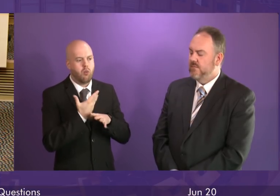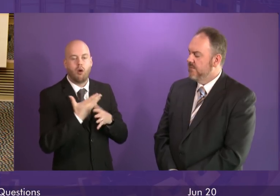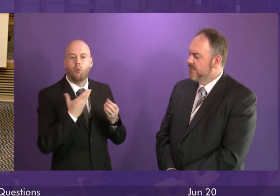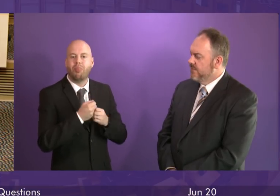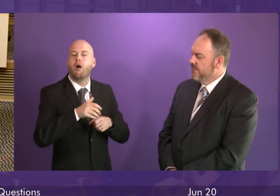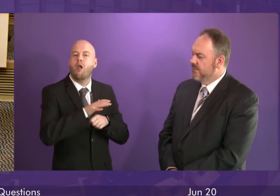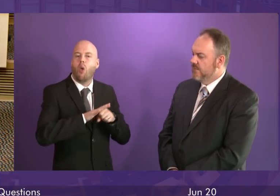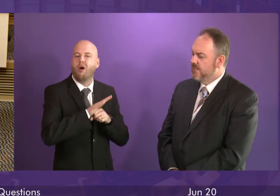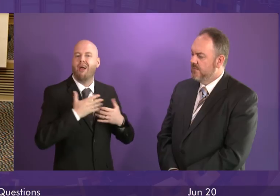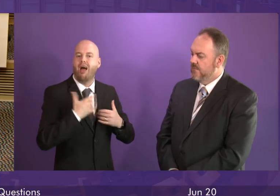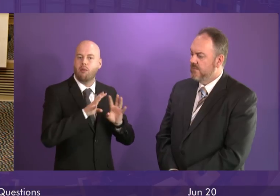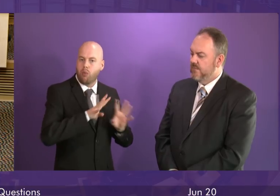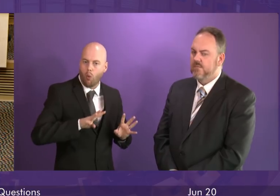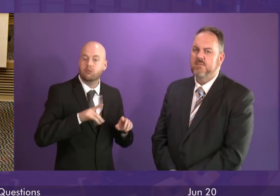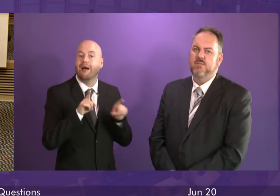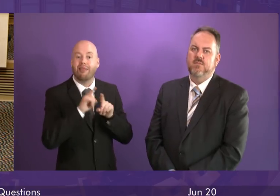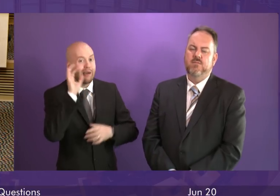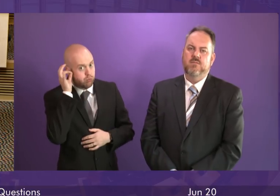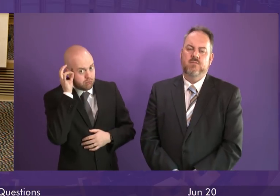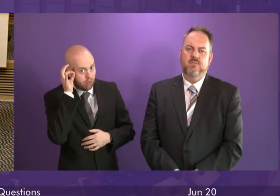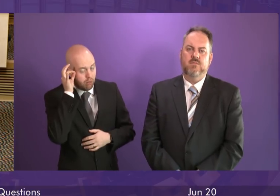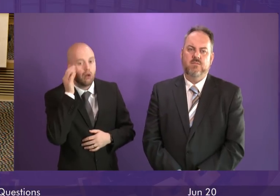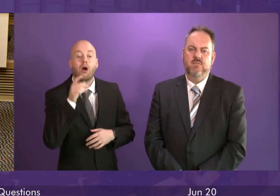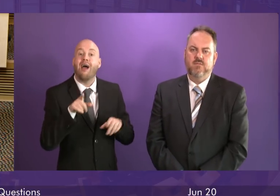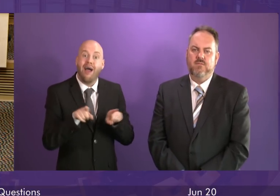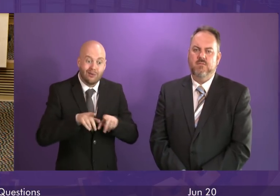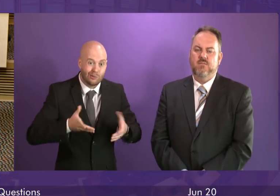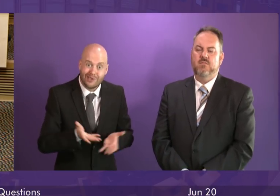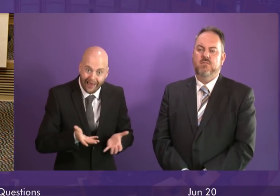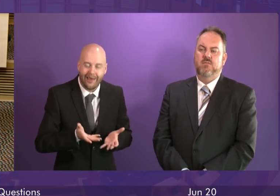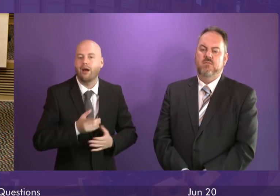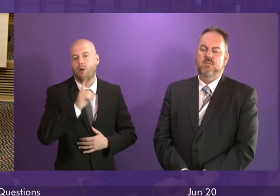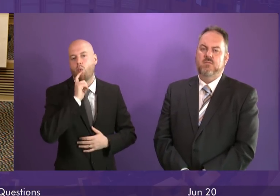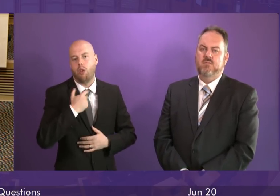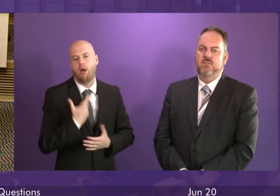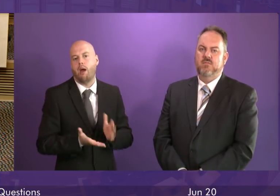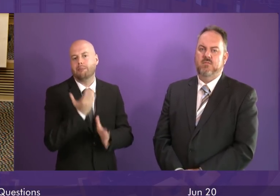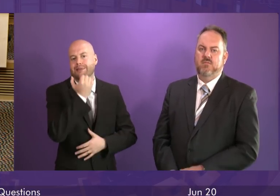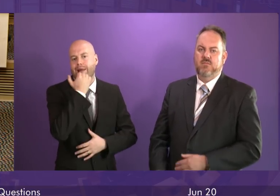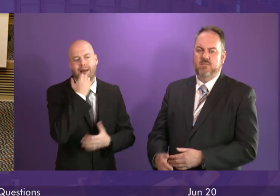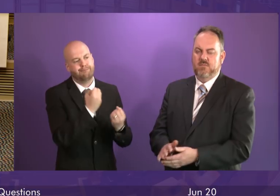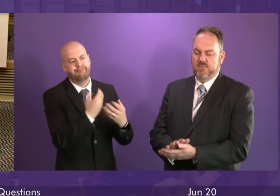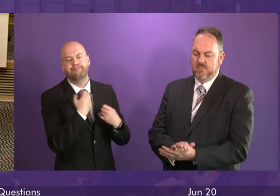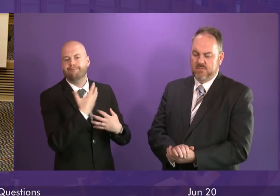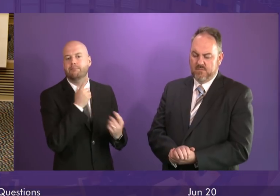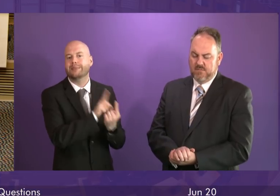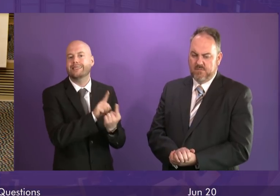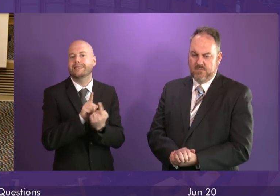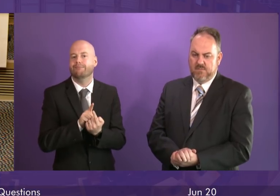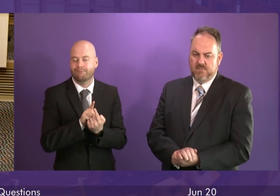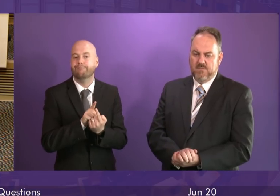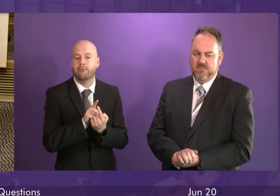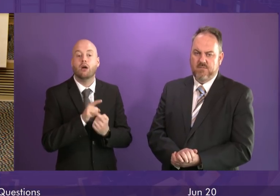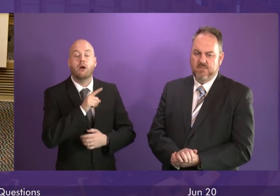Minister and I will meet with officials later today to get an early update on the work being done and indeed the Deputy First Minister will meet with